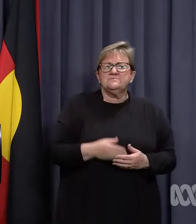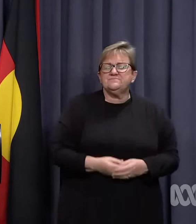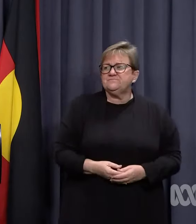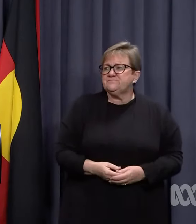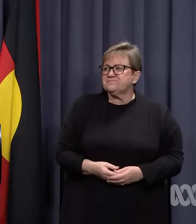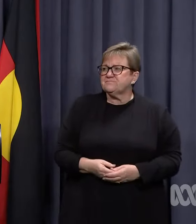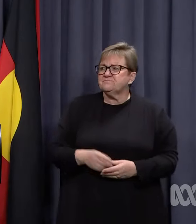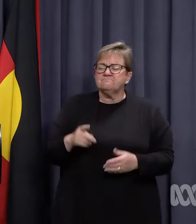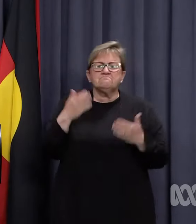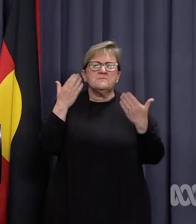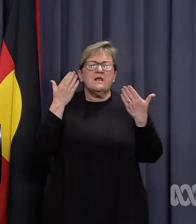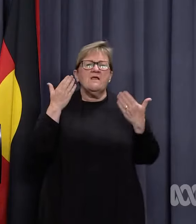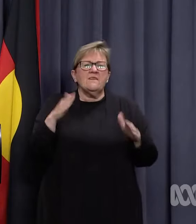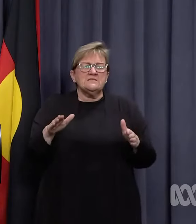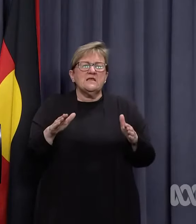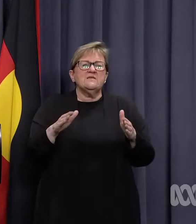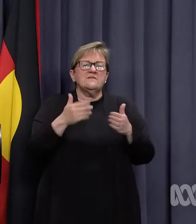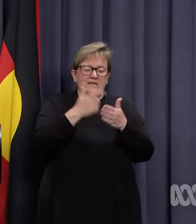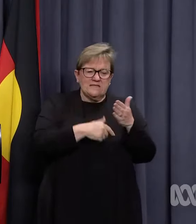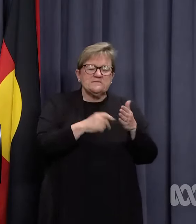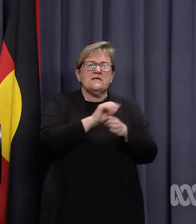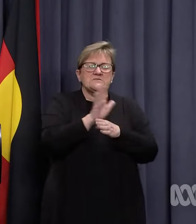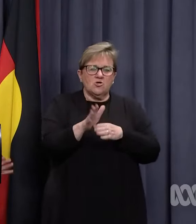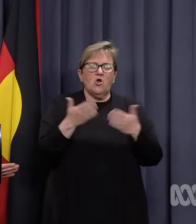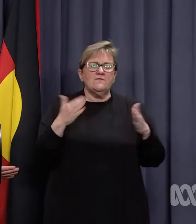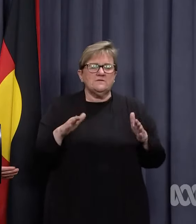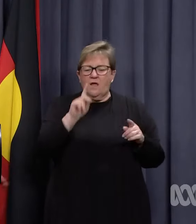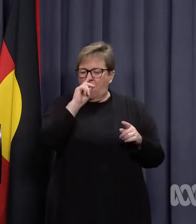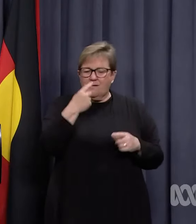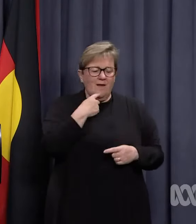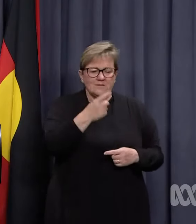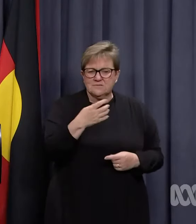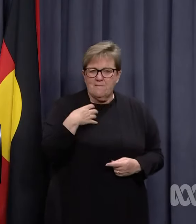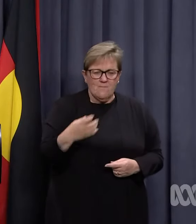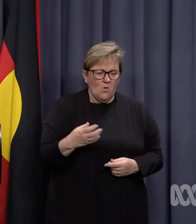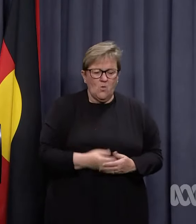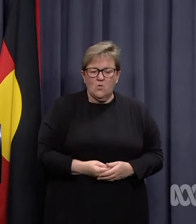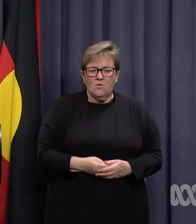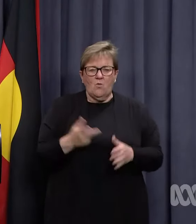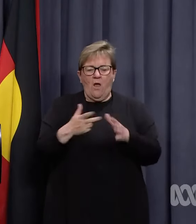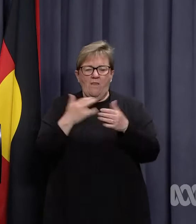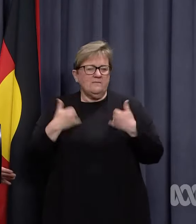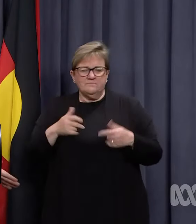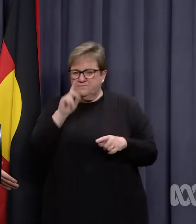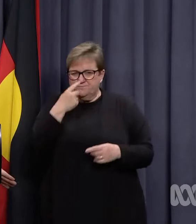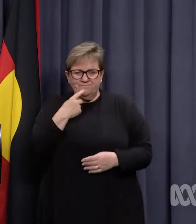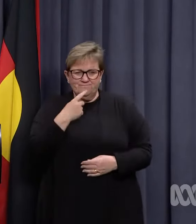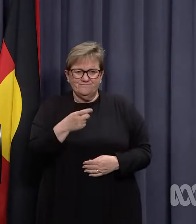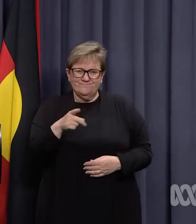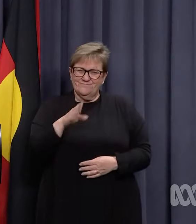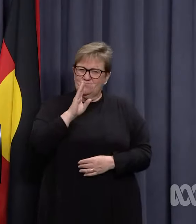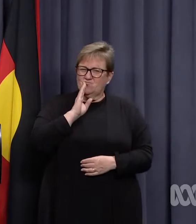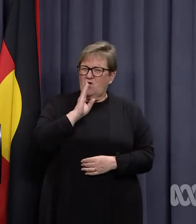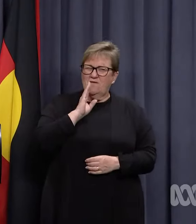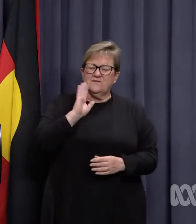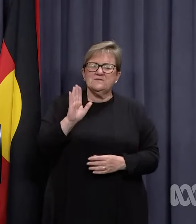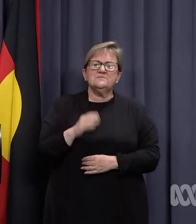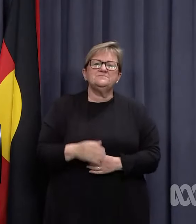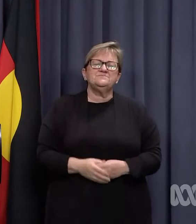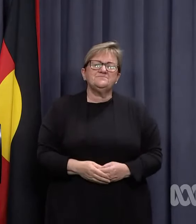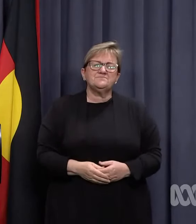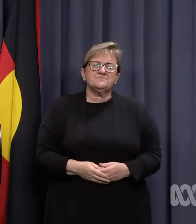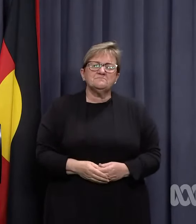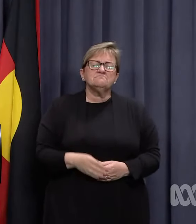information? The death is being listed as a COVID death. I can't give you any details about her underlying health conditions because that would be a breach of patient